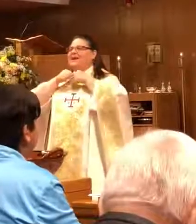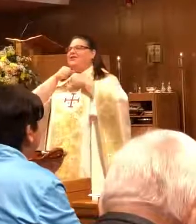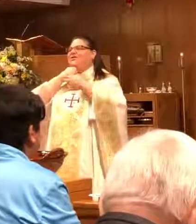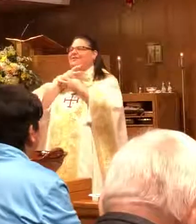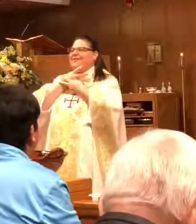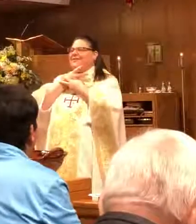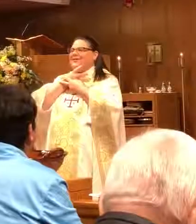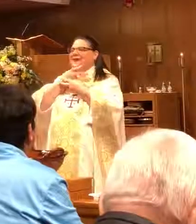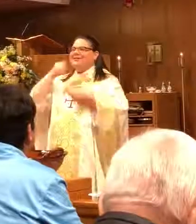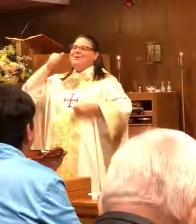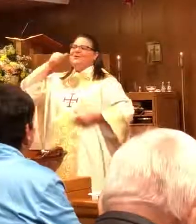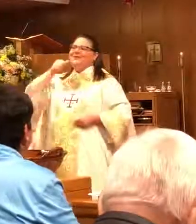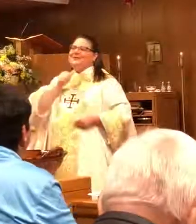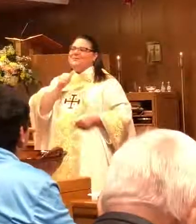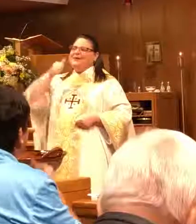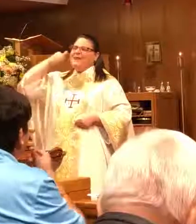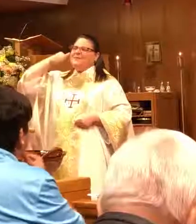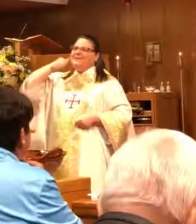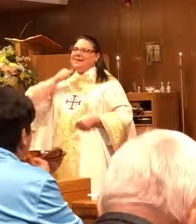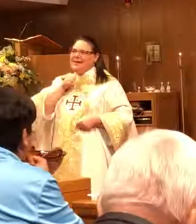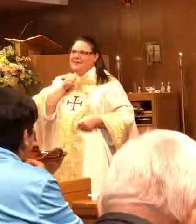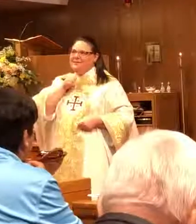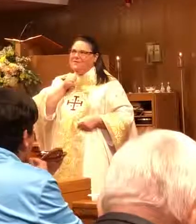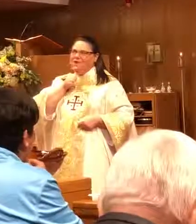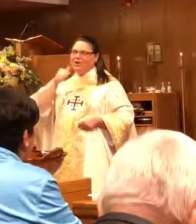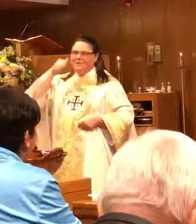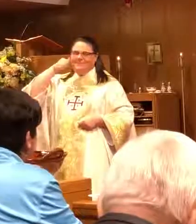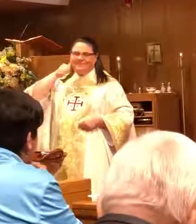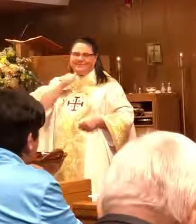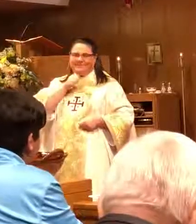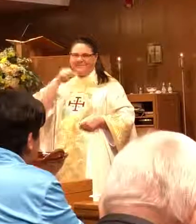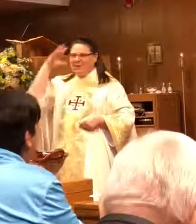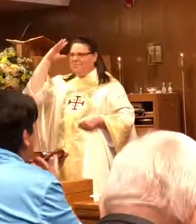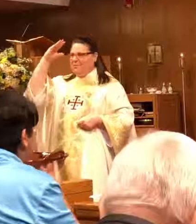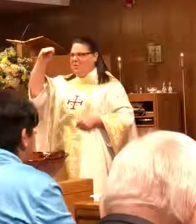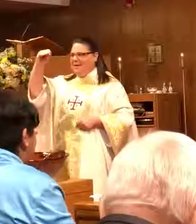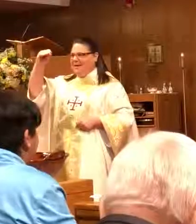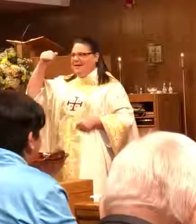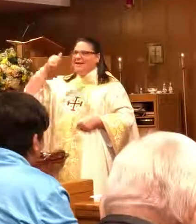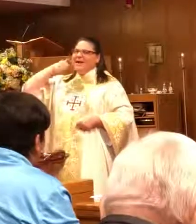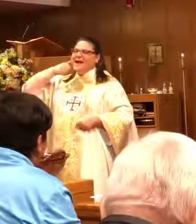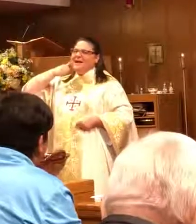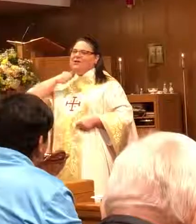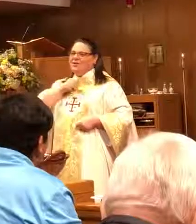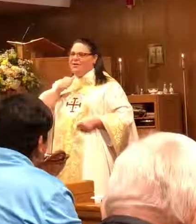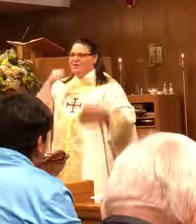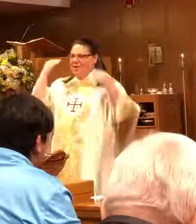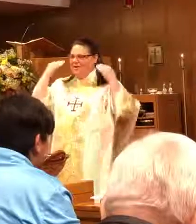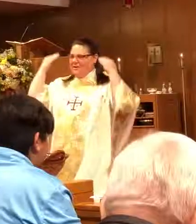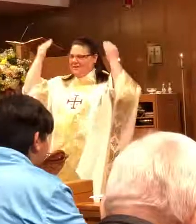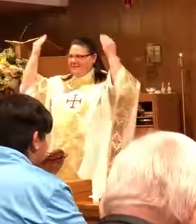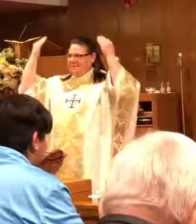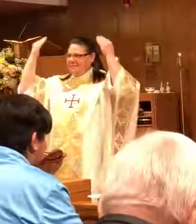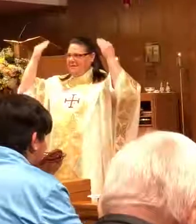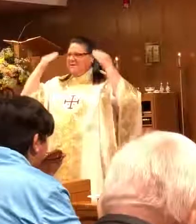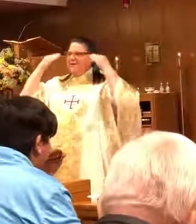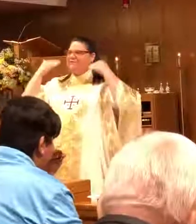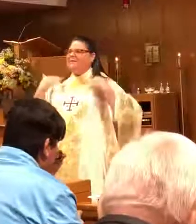tied underneath their necks, so this became the sign for girl. Boy and girl. All the male signs up here, all the